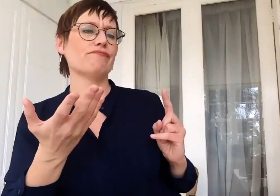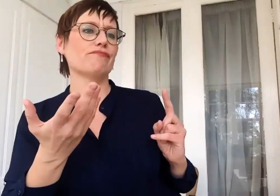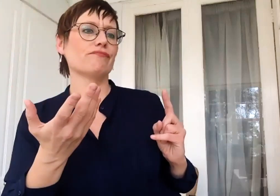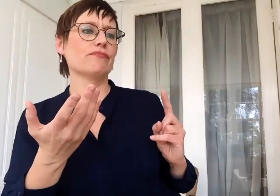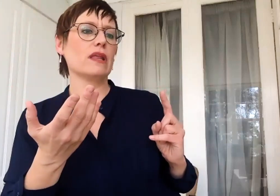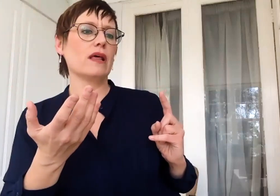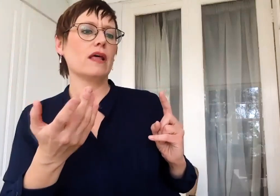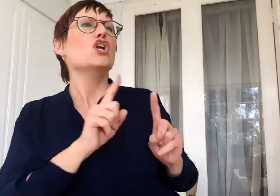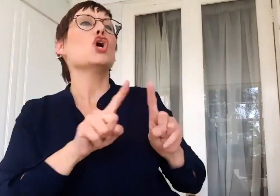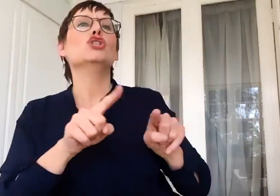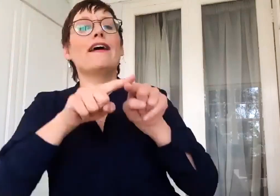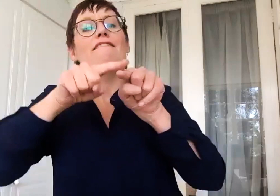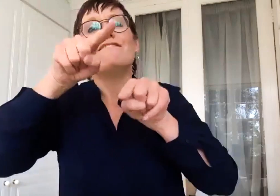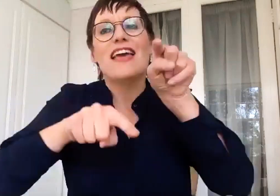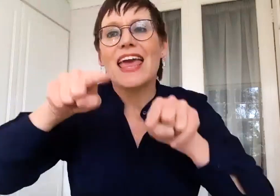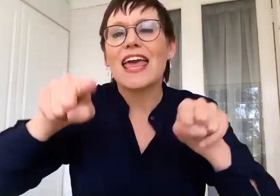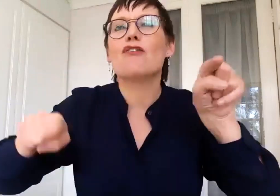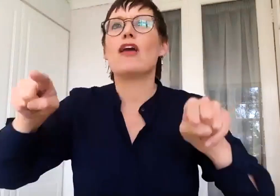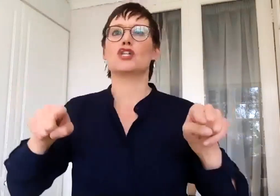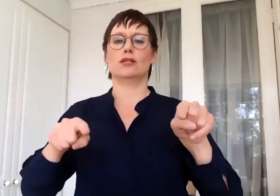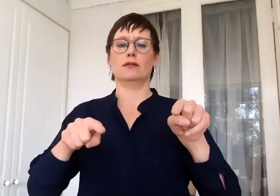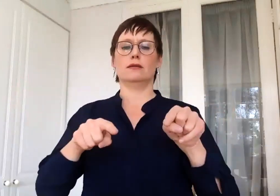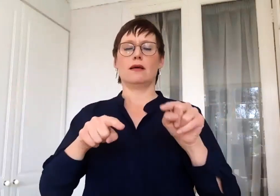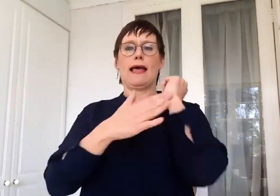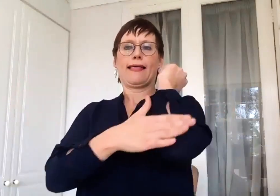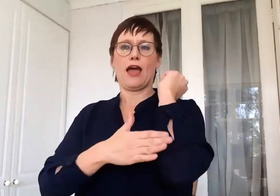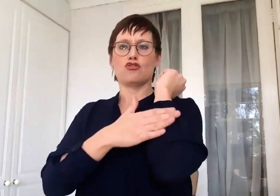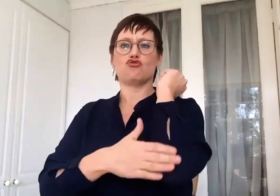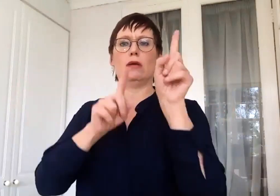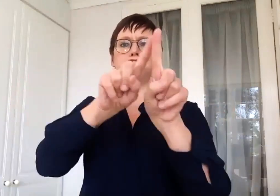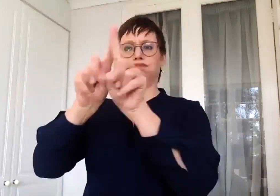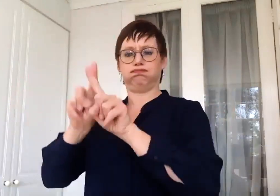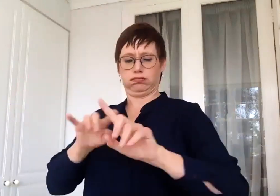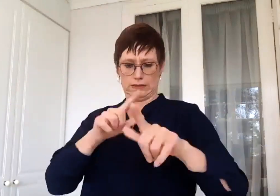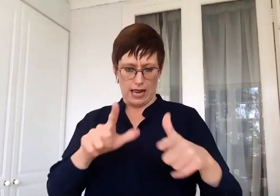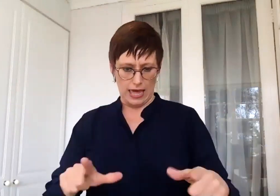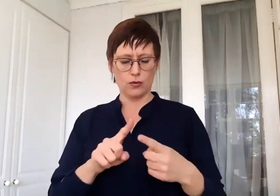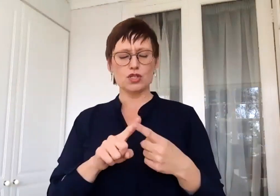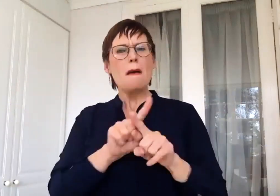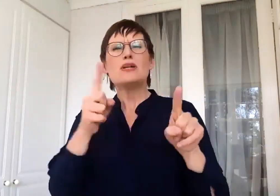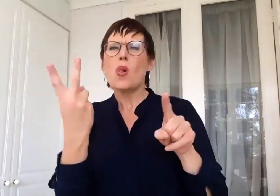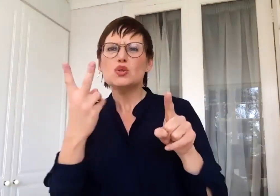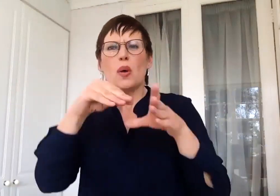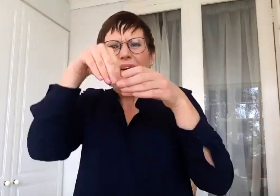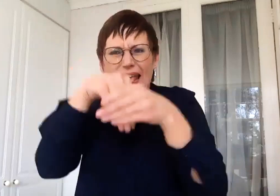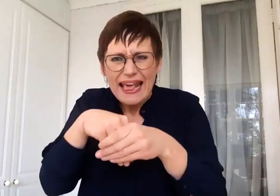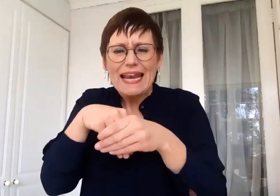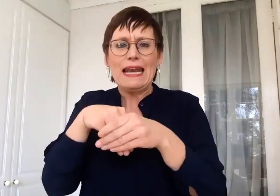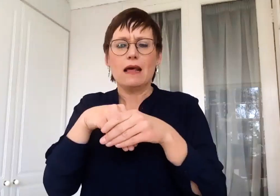not just variation across countries, but also between individuals in terms of how their personalities